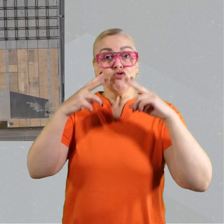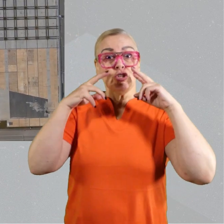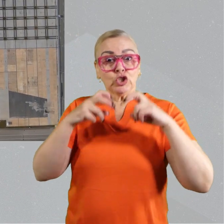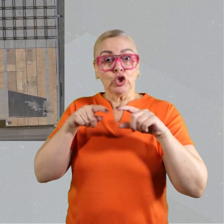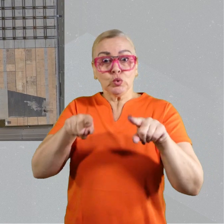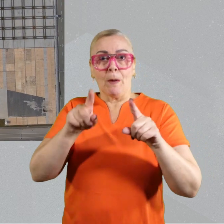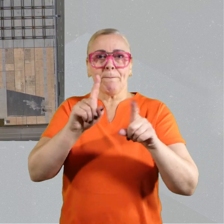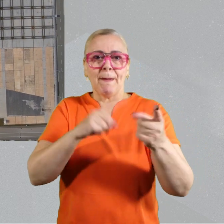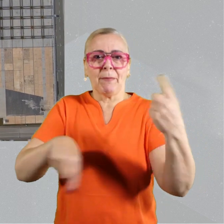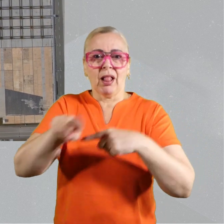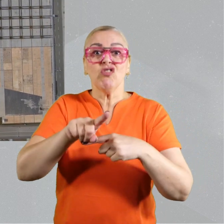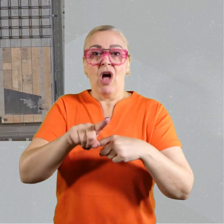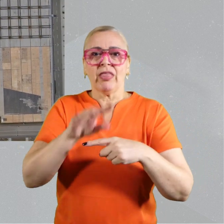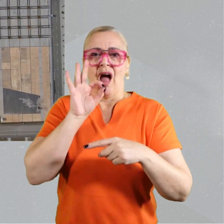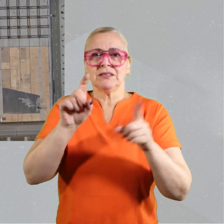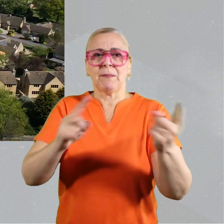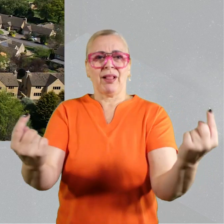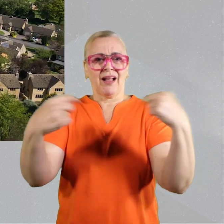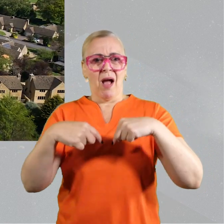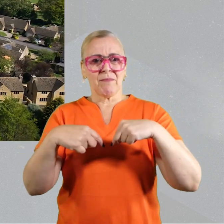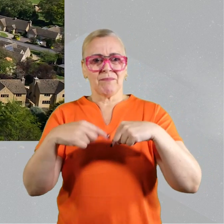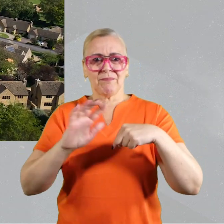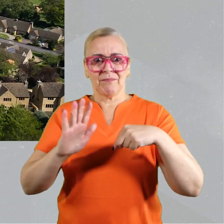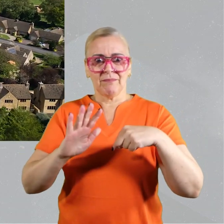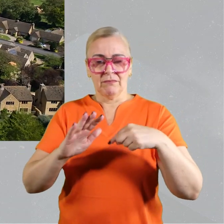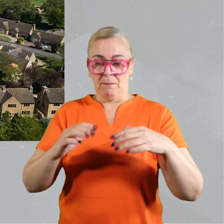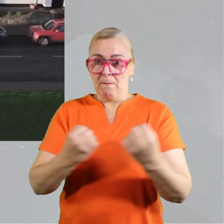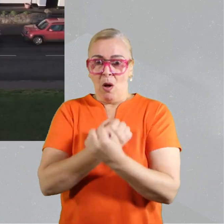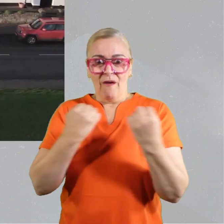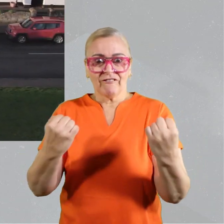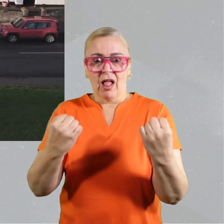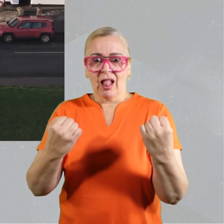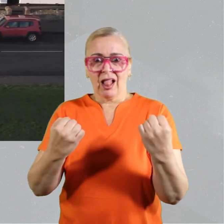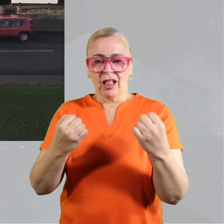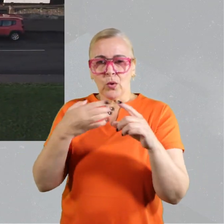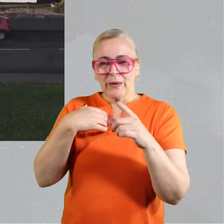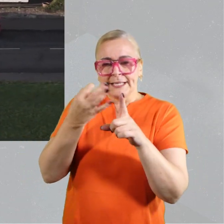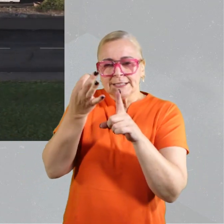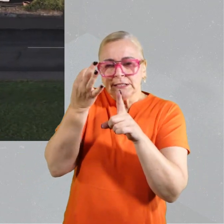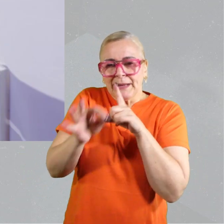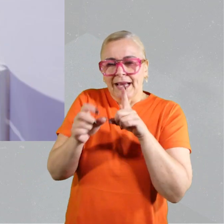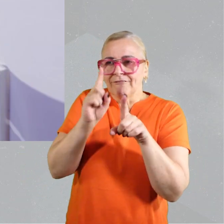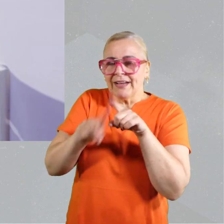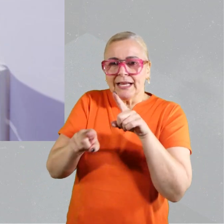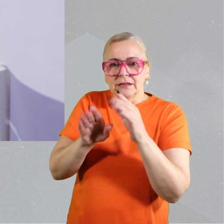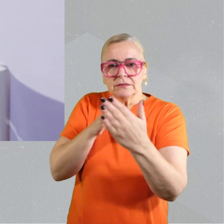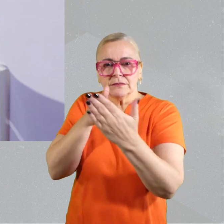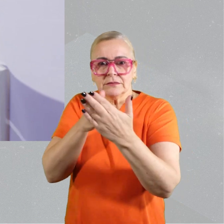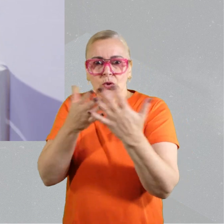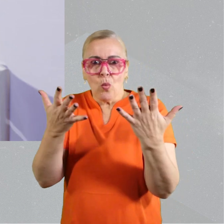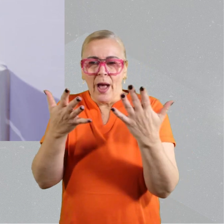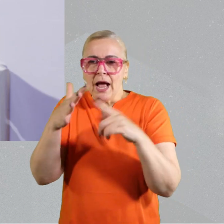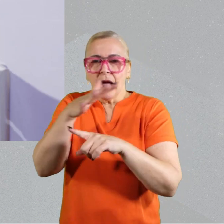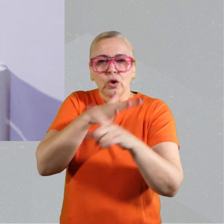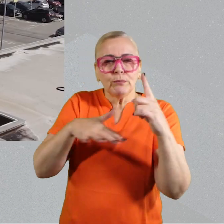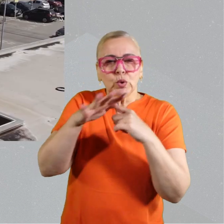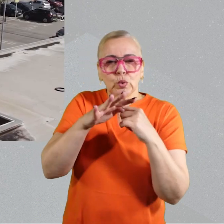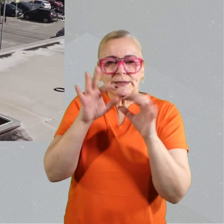go out into more rural communities or inner city communities, bring the research